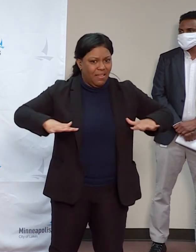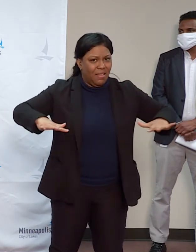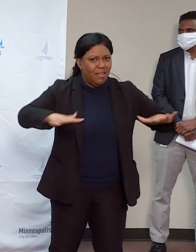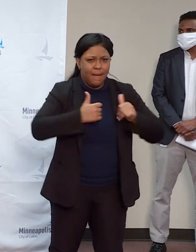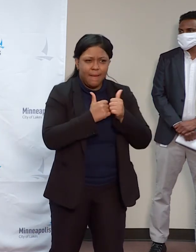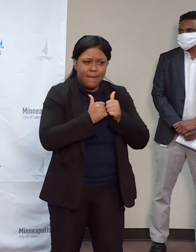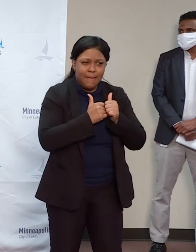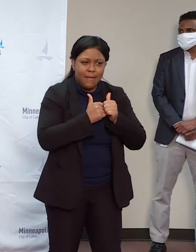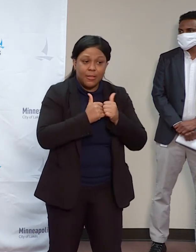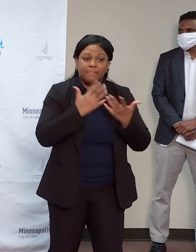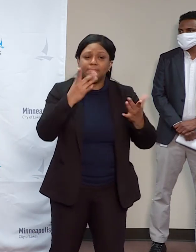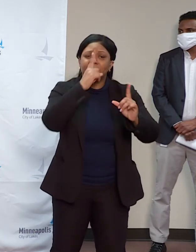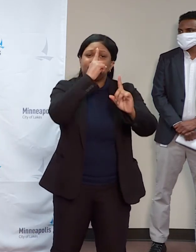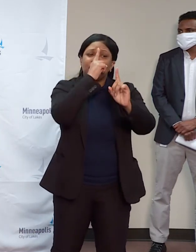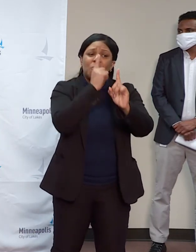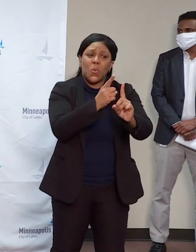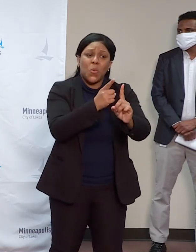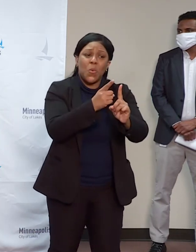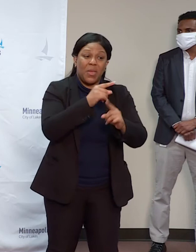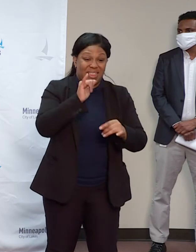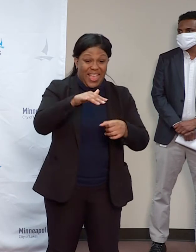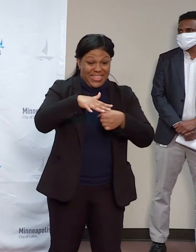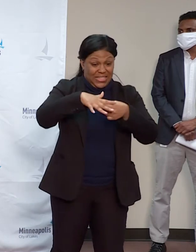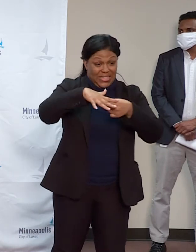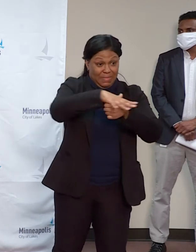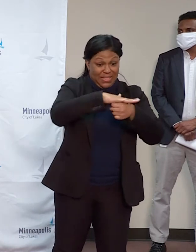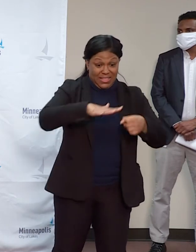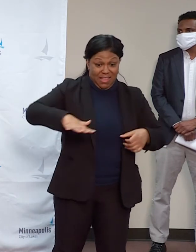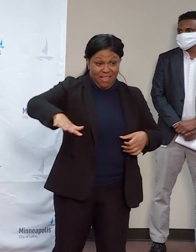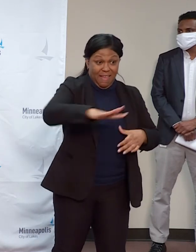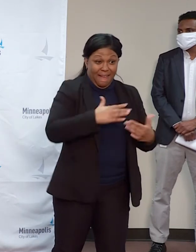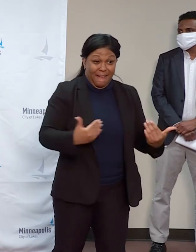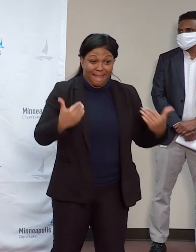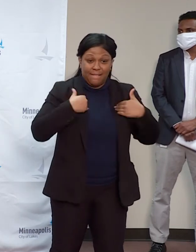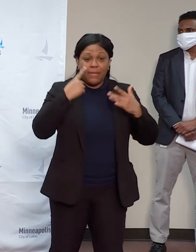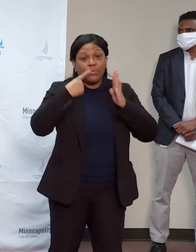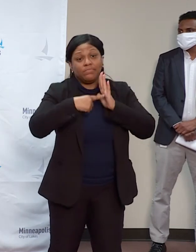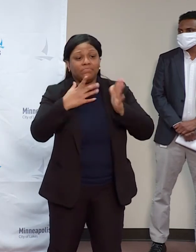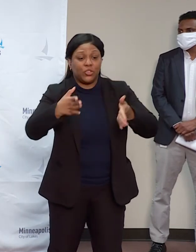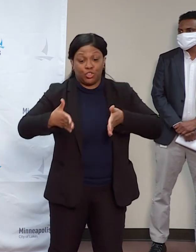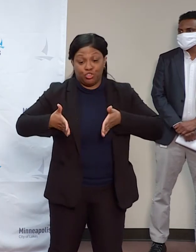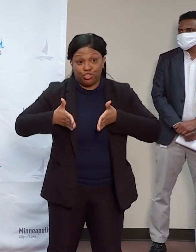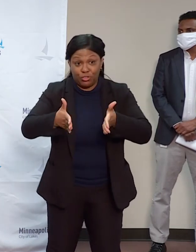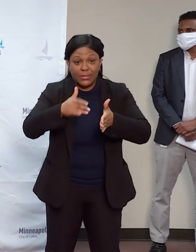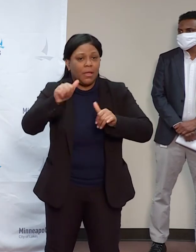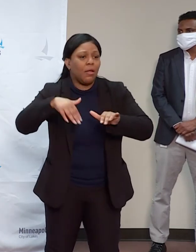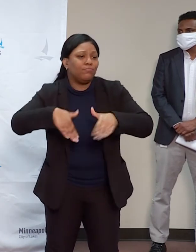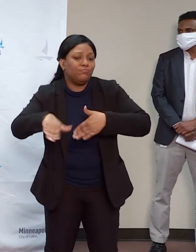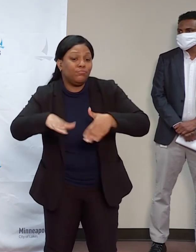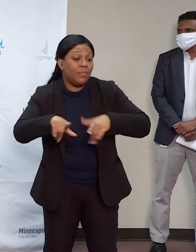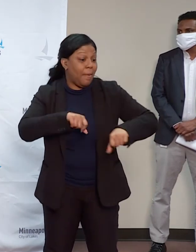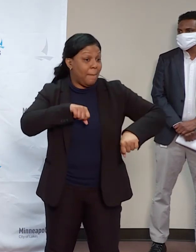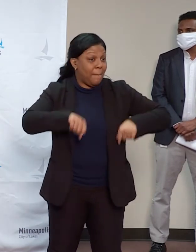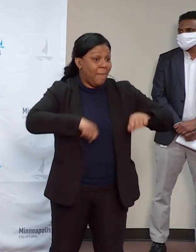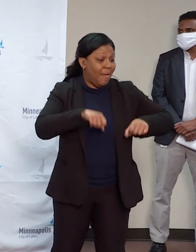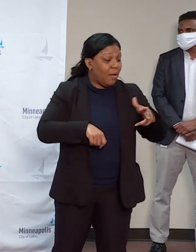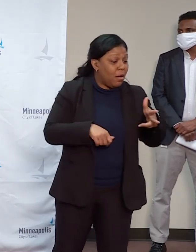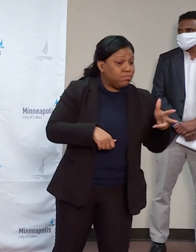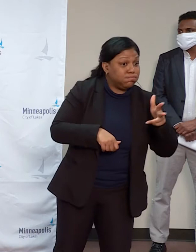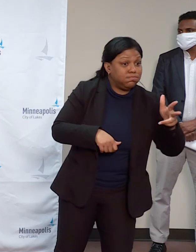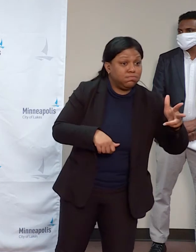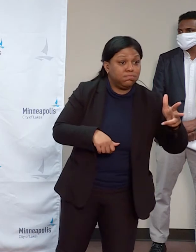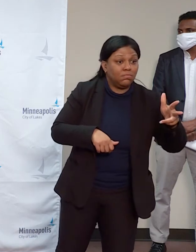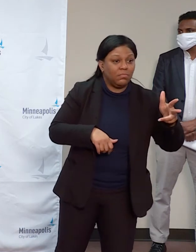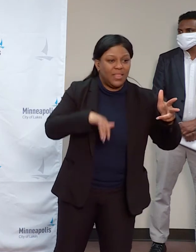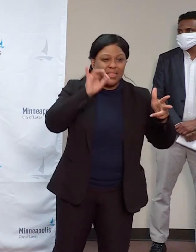make sure that we're minimizing sidewalk and bike lane closures by repurposing, uh, travel and parking lanes. And